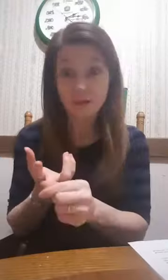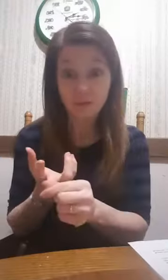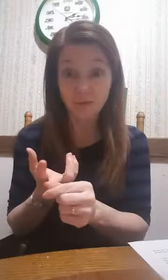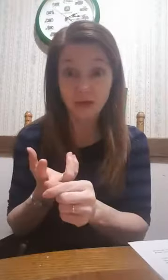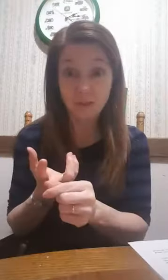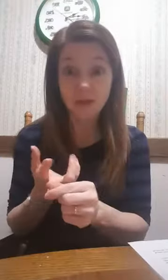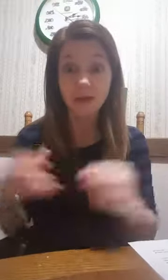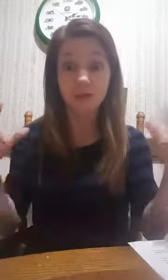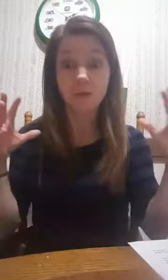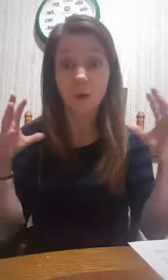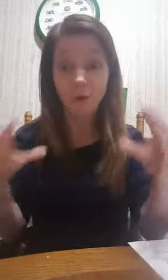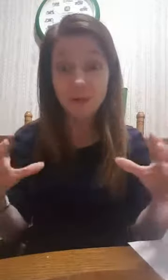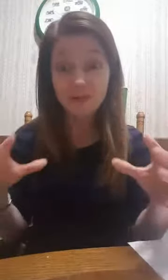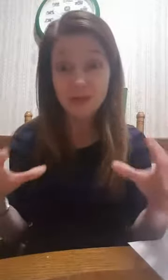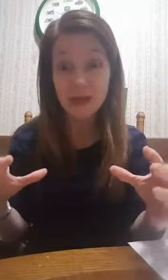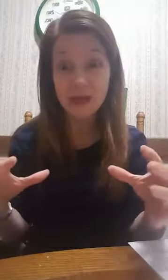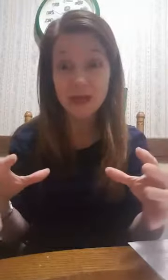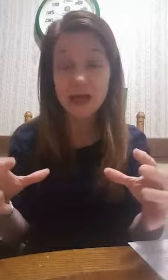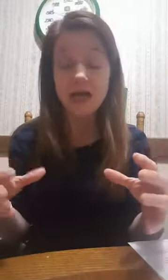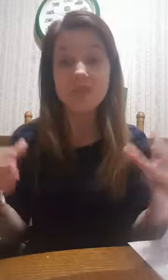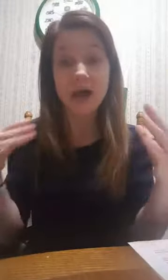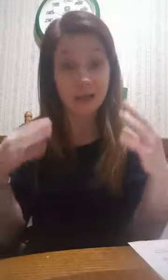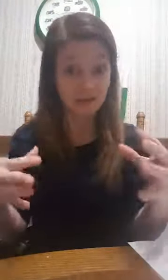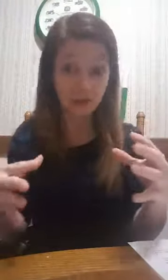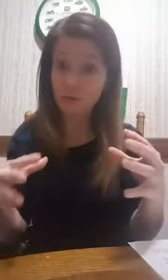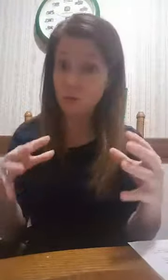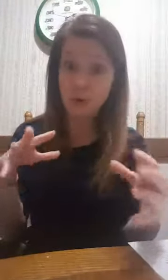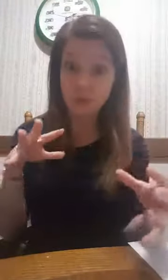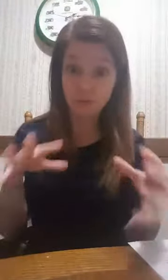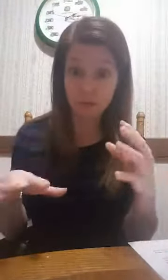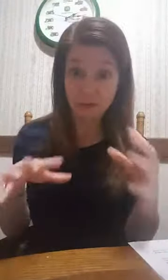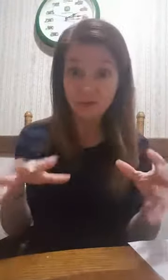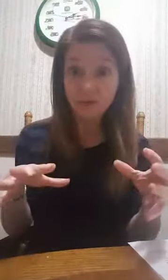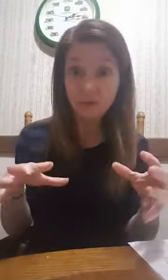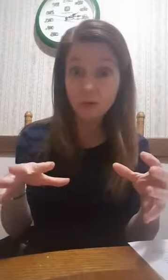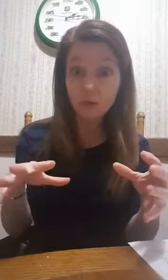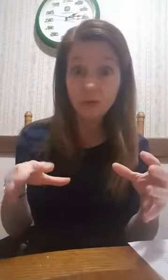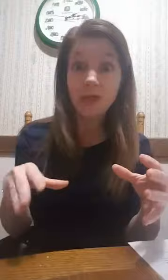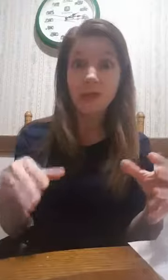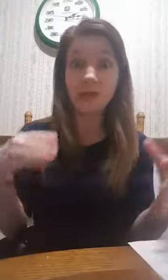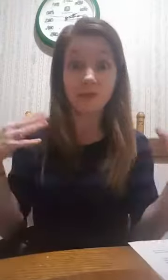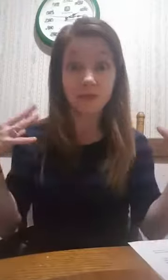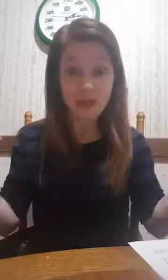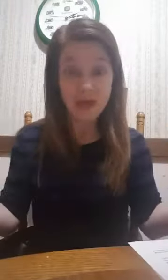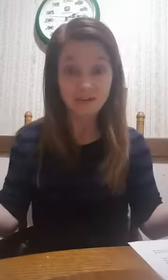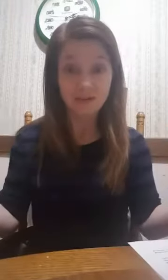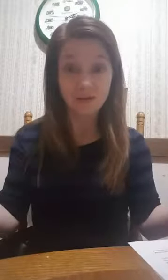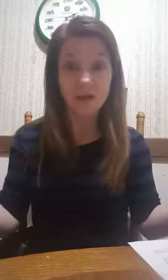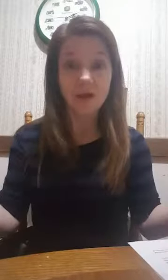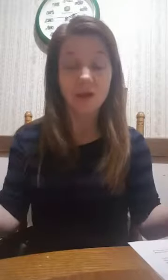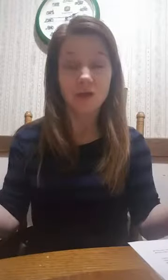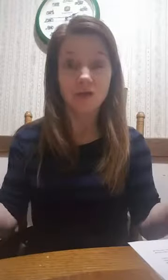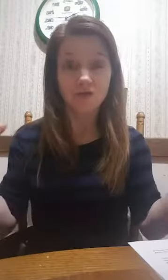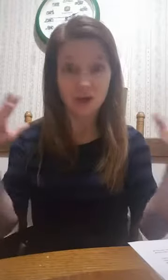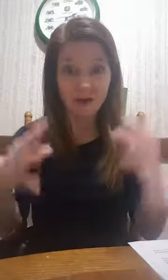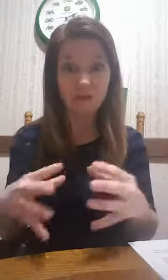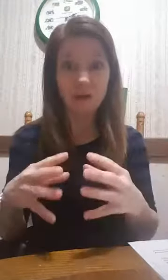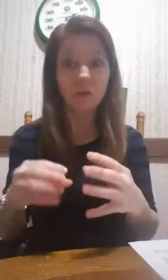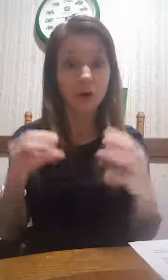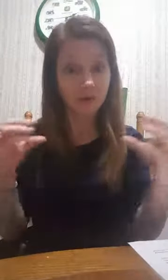levels of diabetes. So, the only thing that I can tell you in relation to those is that you try to follow all